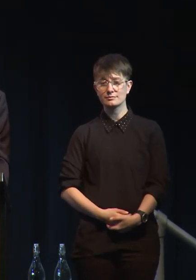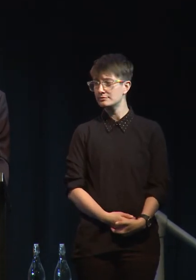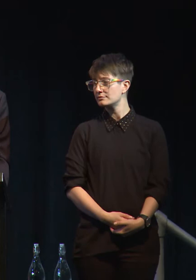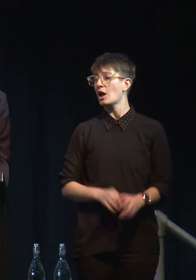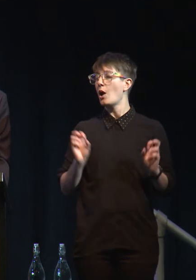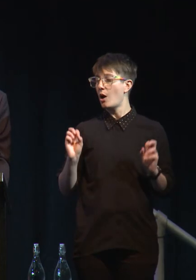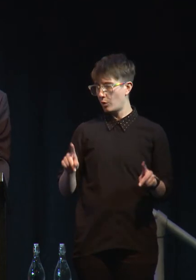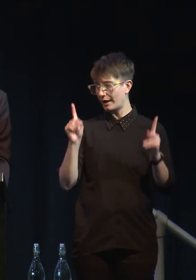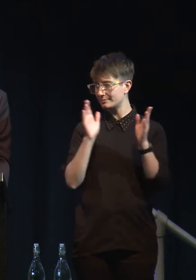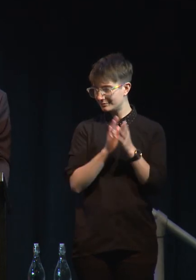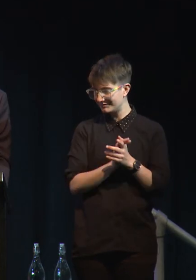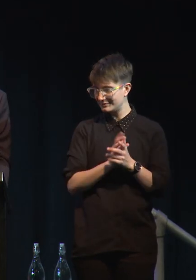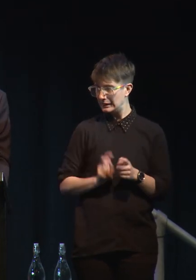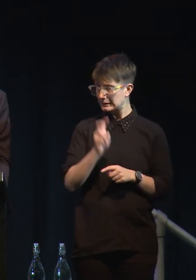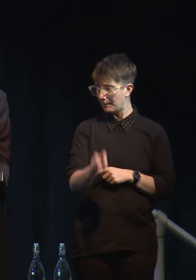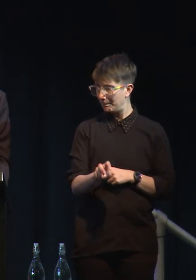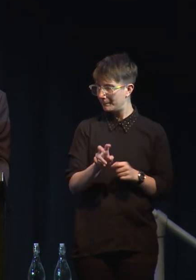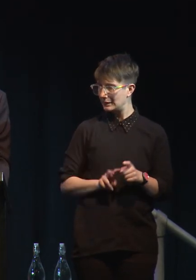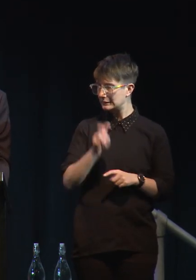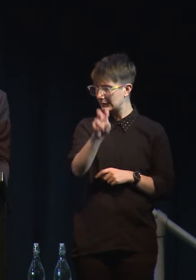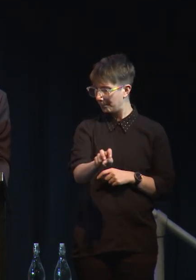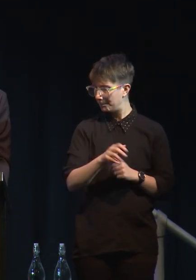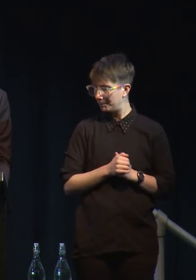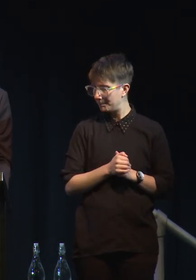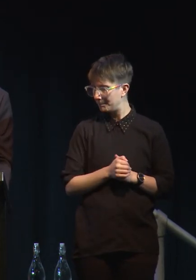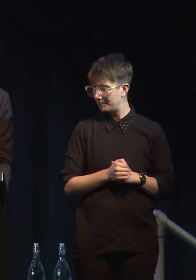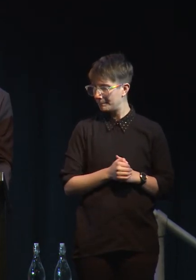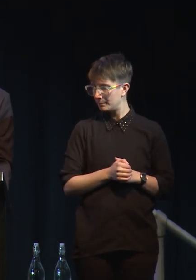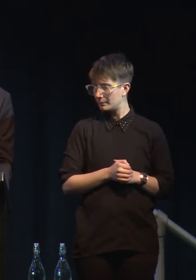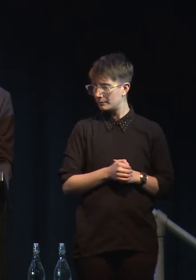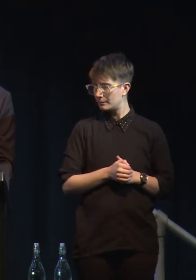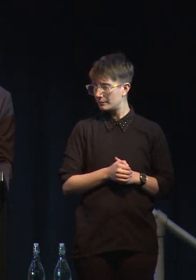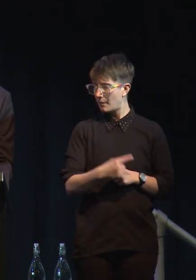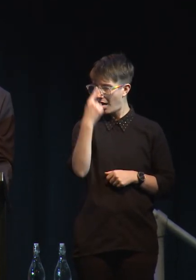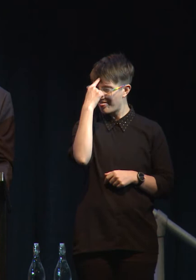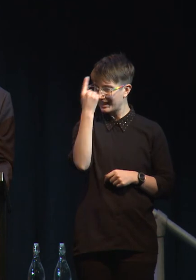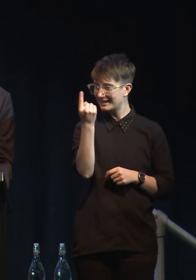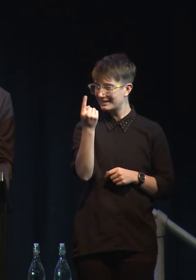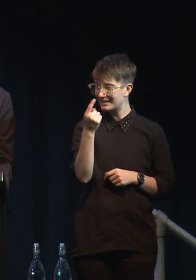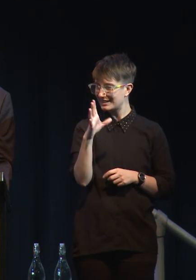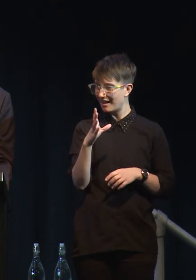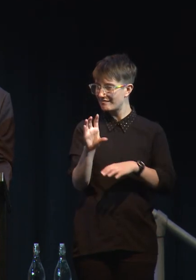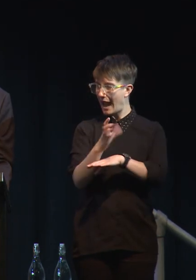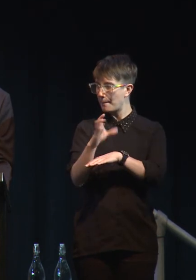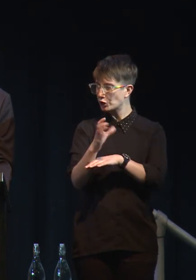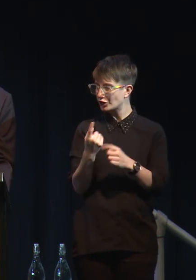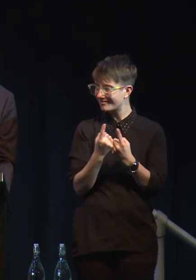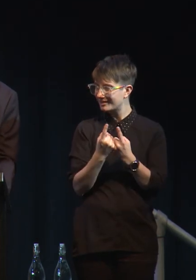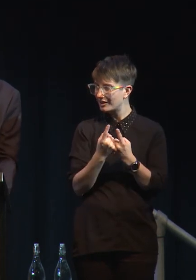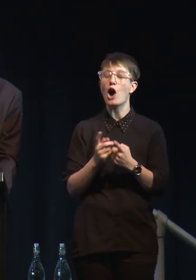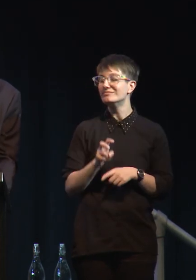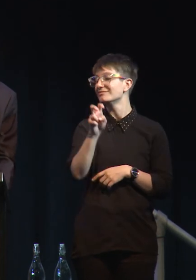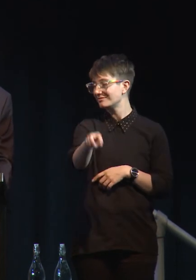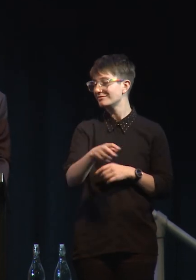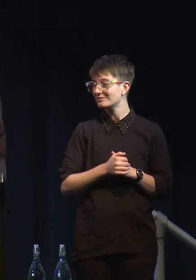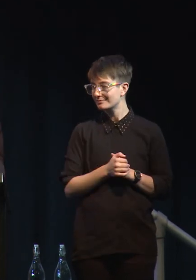Okay, here we go. We're going to skip that one. Oh, you know what? I think it's the animation on the slide. So anyway, change,